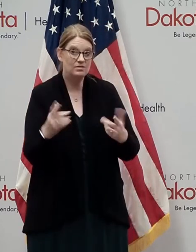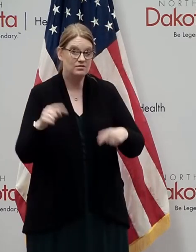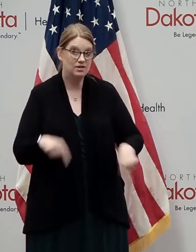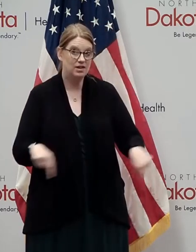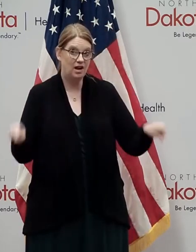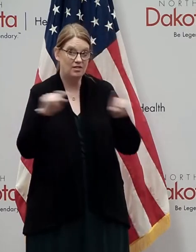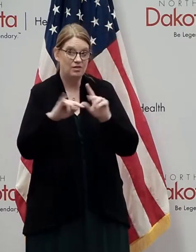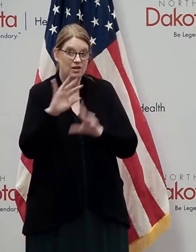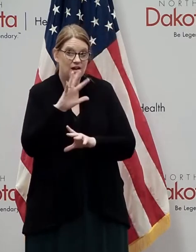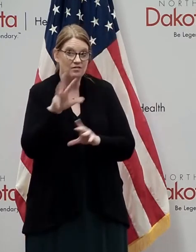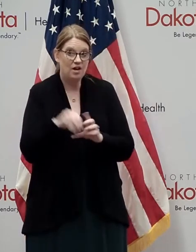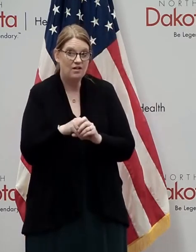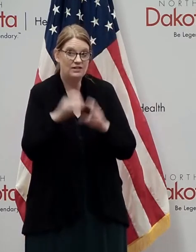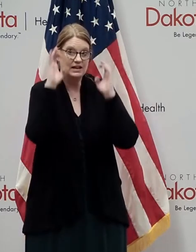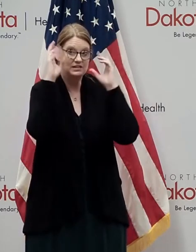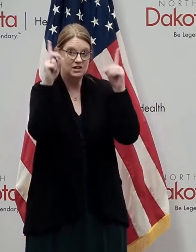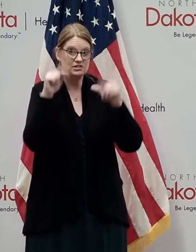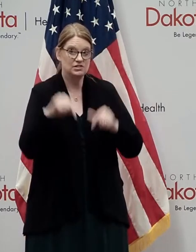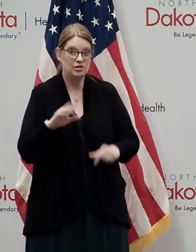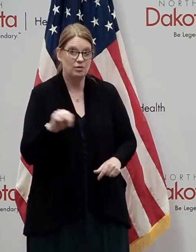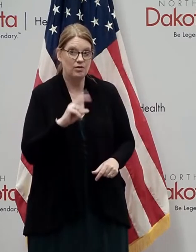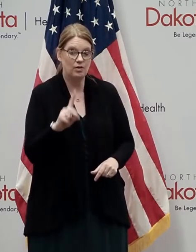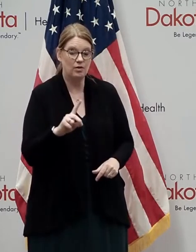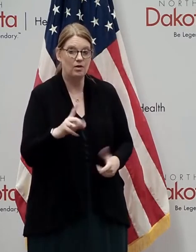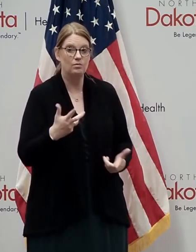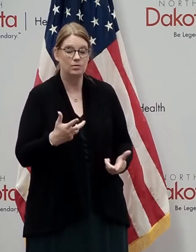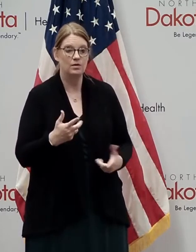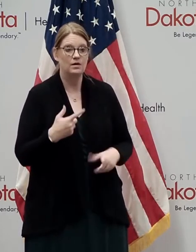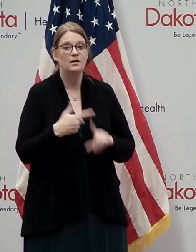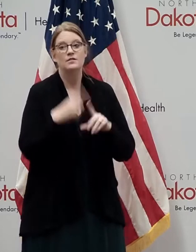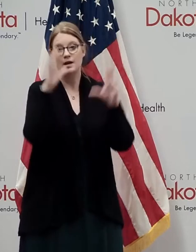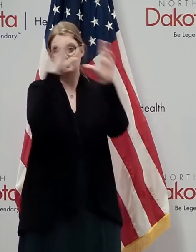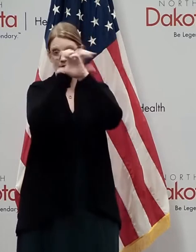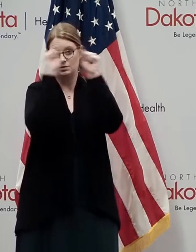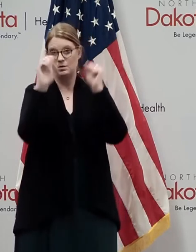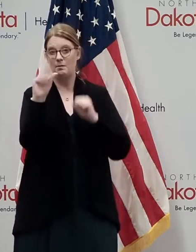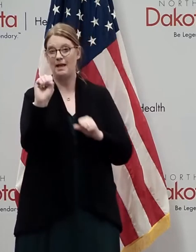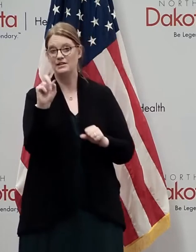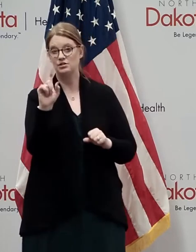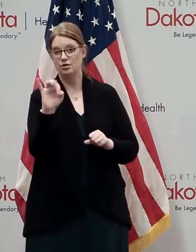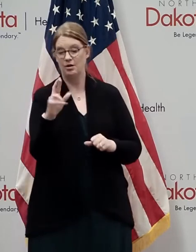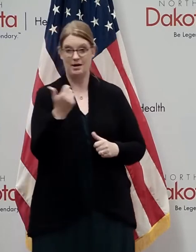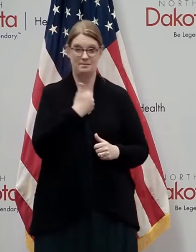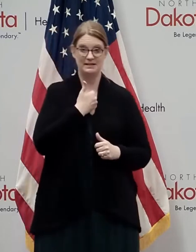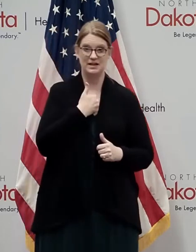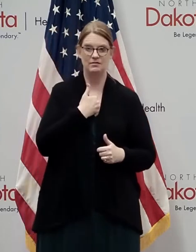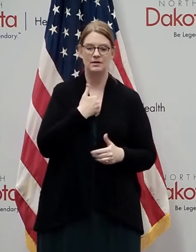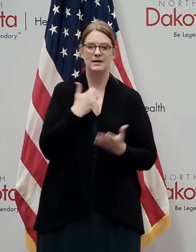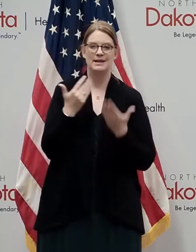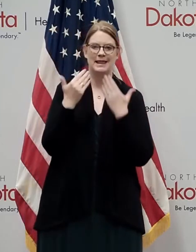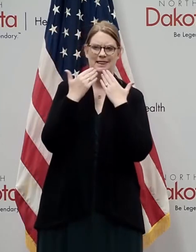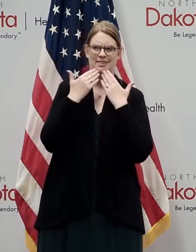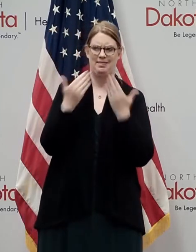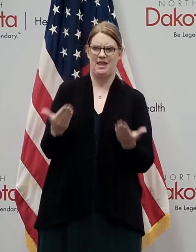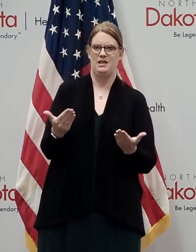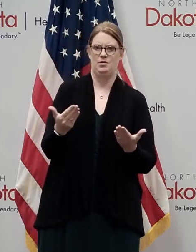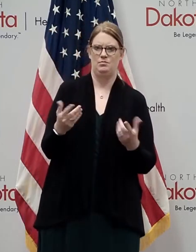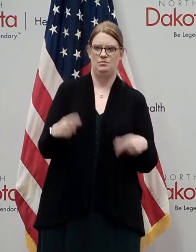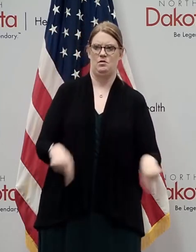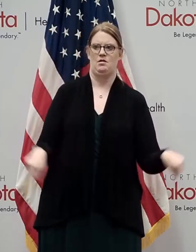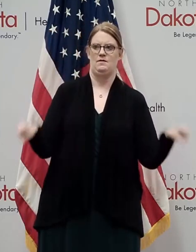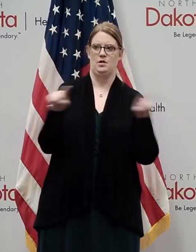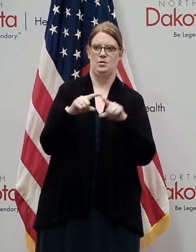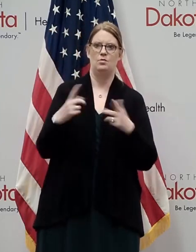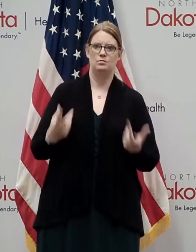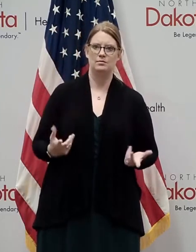in education in North Dakota. On behalf of Superintendent Basler and myself, we want to say thank you to all of you who've been